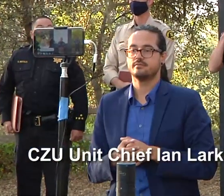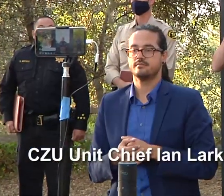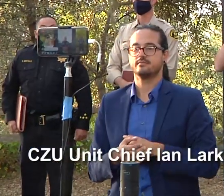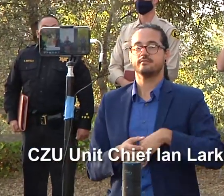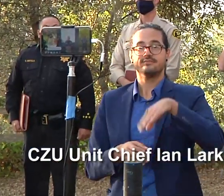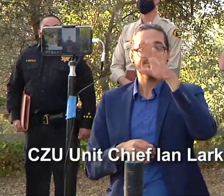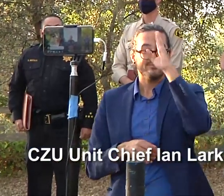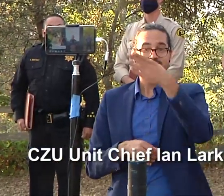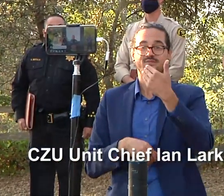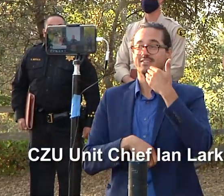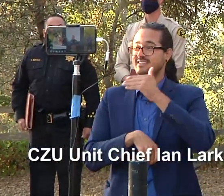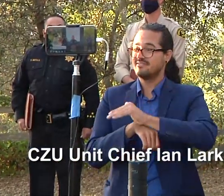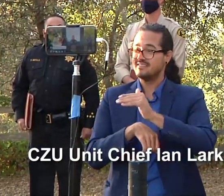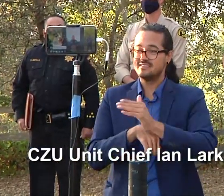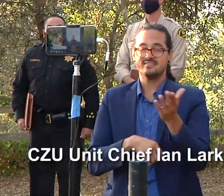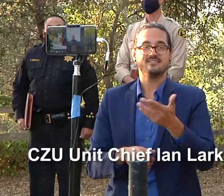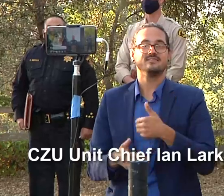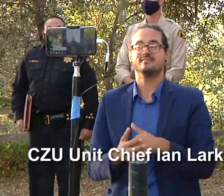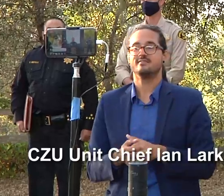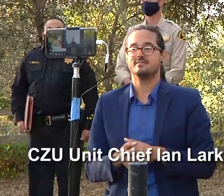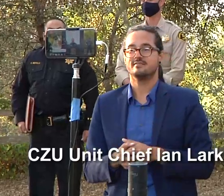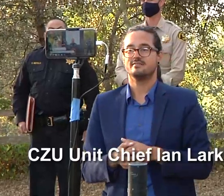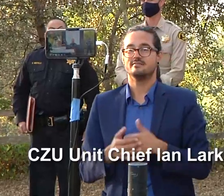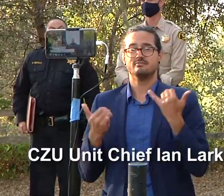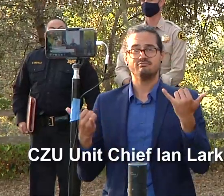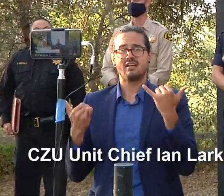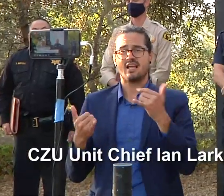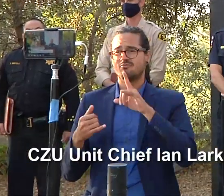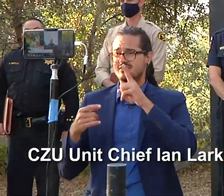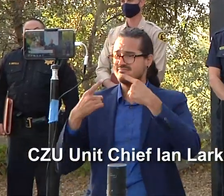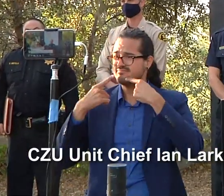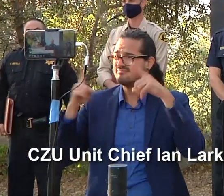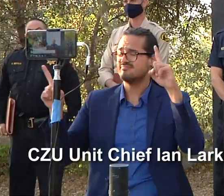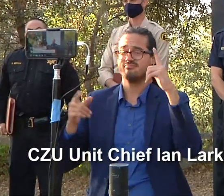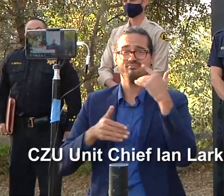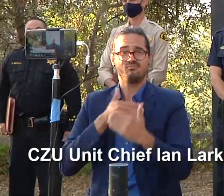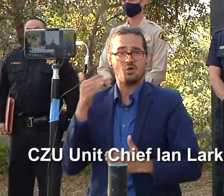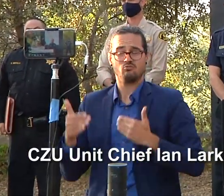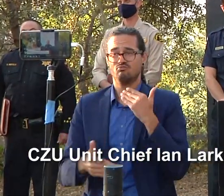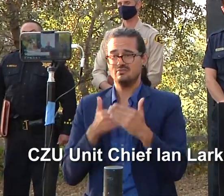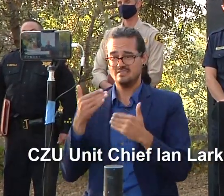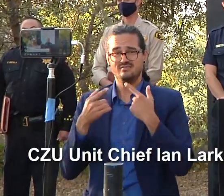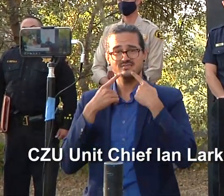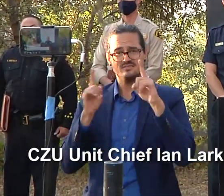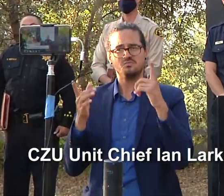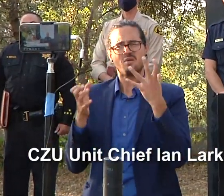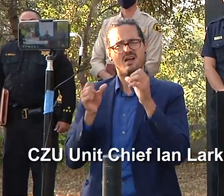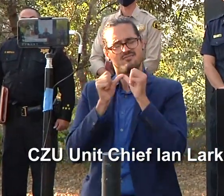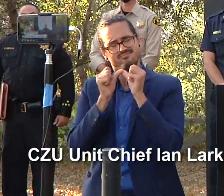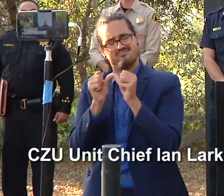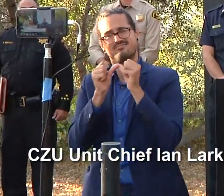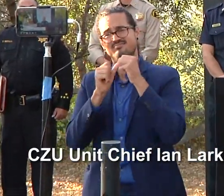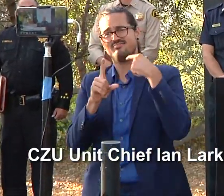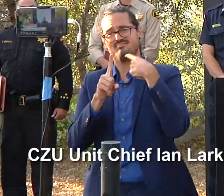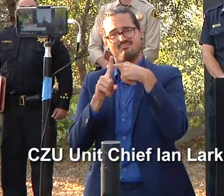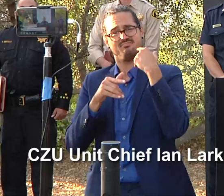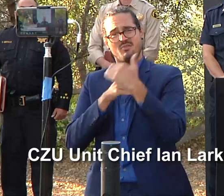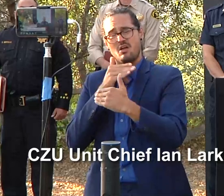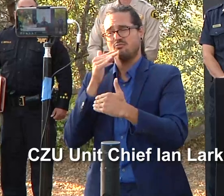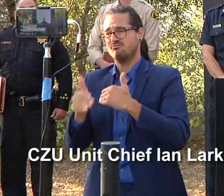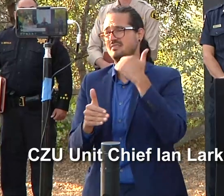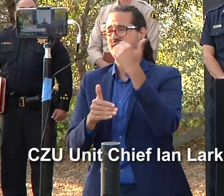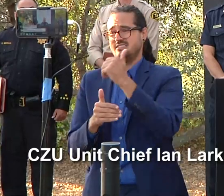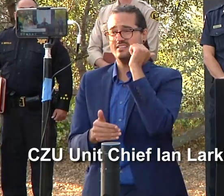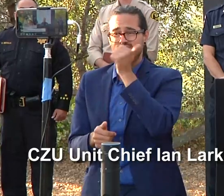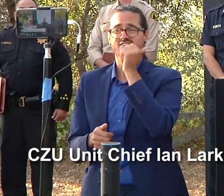today is a good day we're making progress and that's what we want to see every day is progress and i had an opportunity to go out and drive